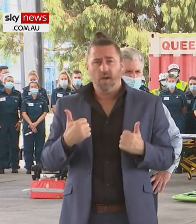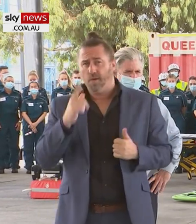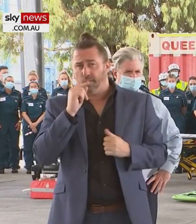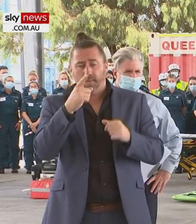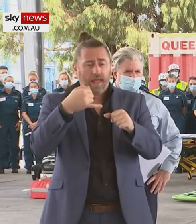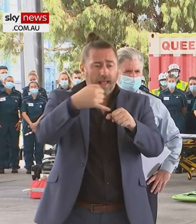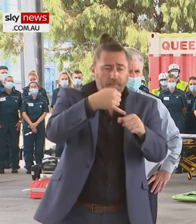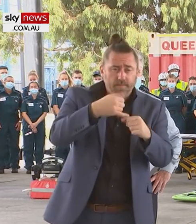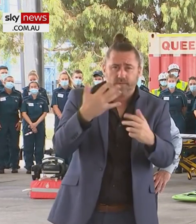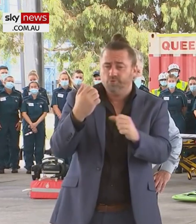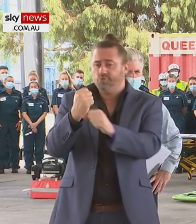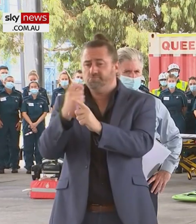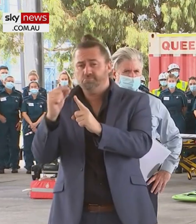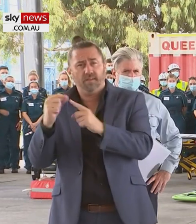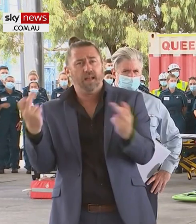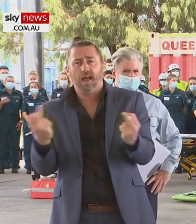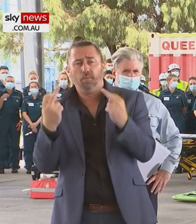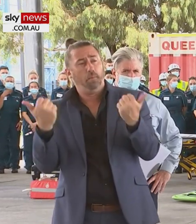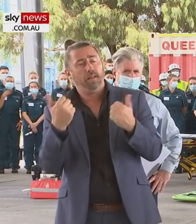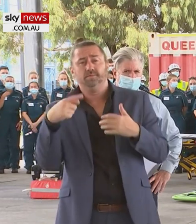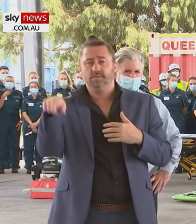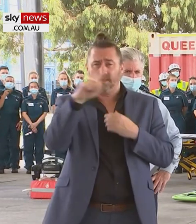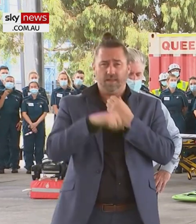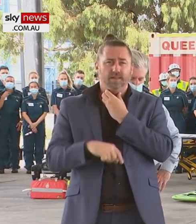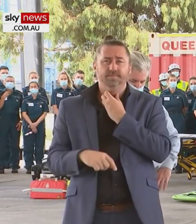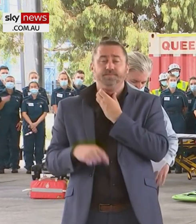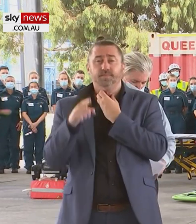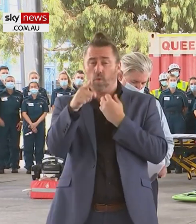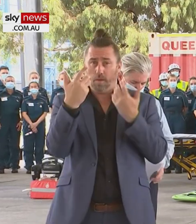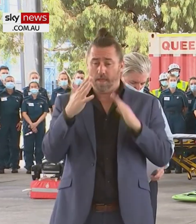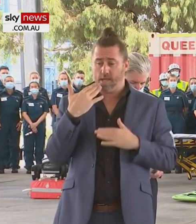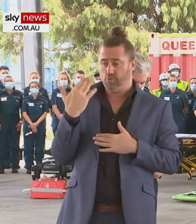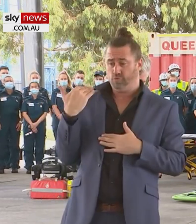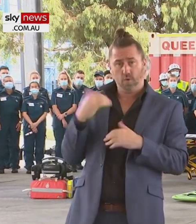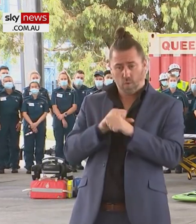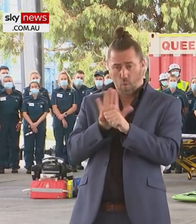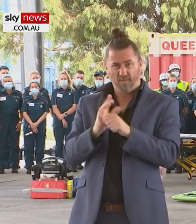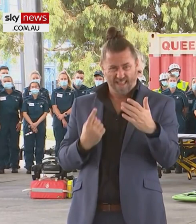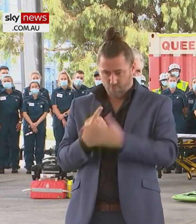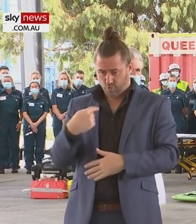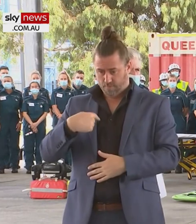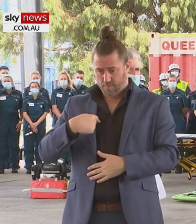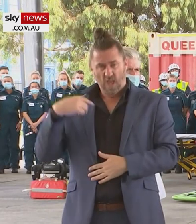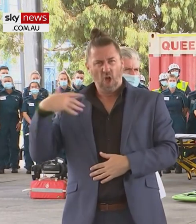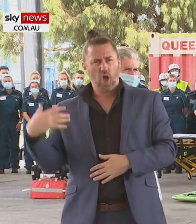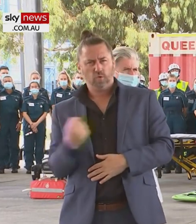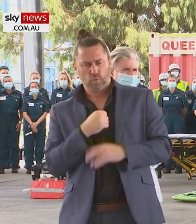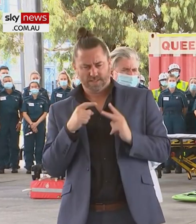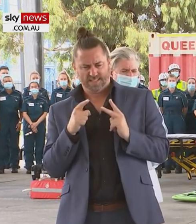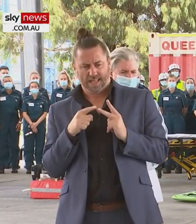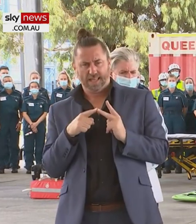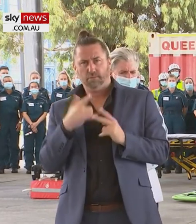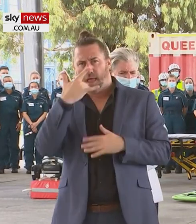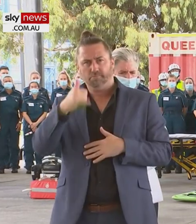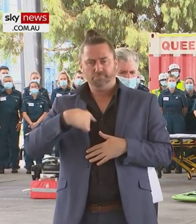pharmacy or GP. If you are someone who had COVID recently and you were due for your second dose, when your